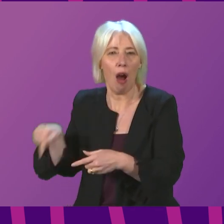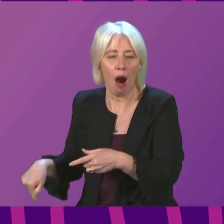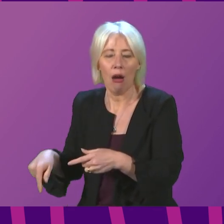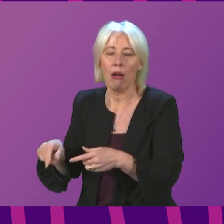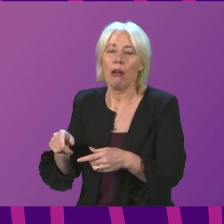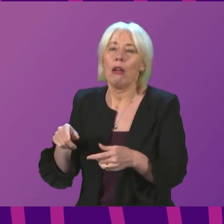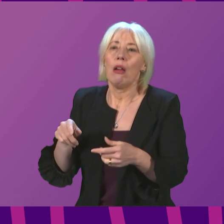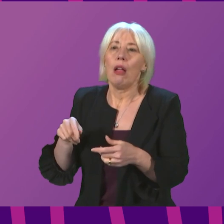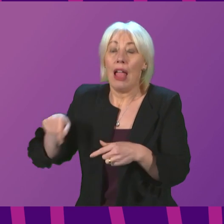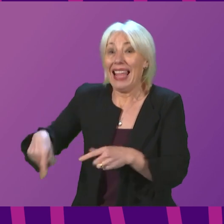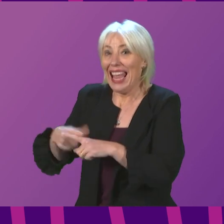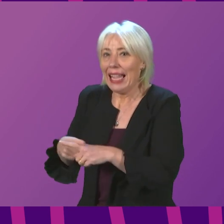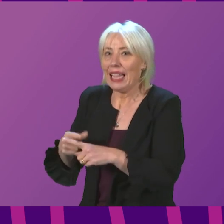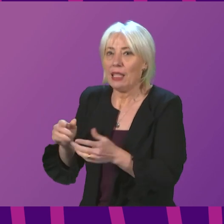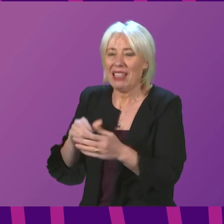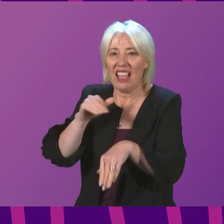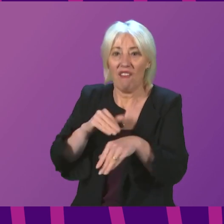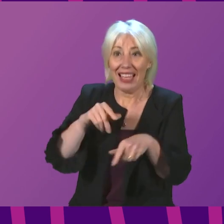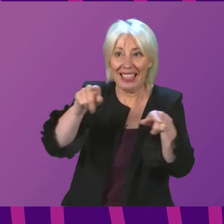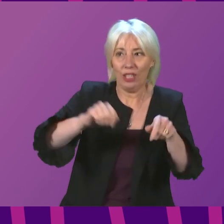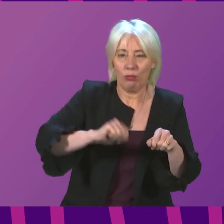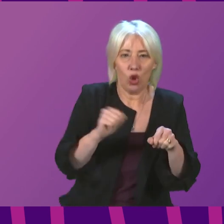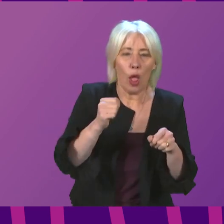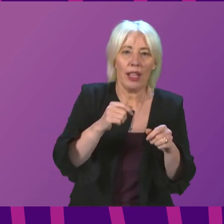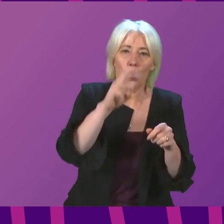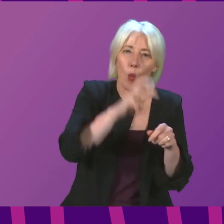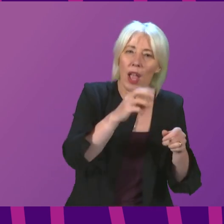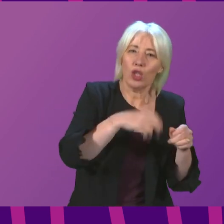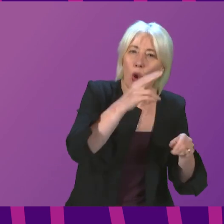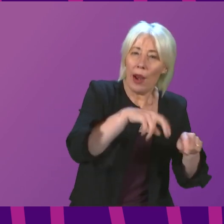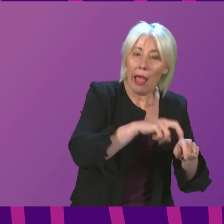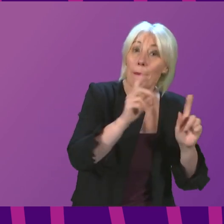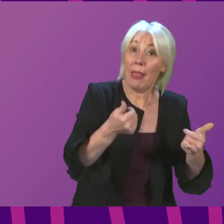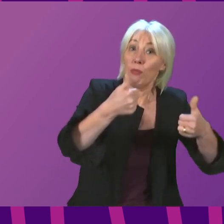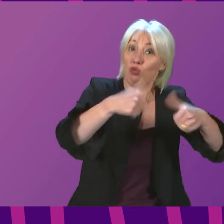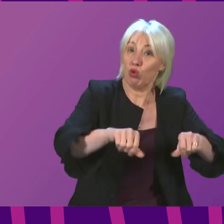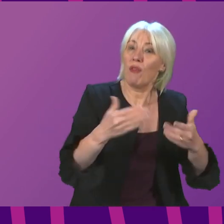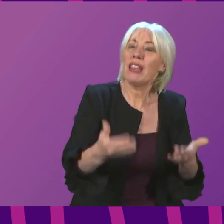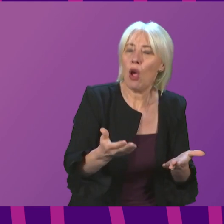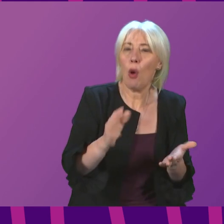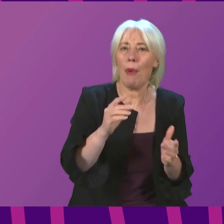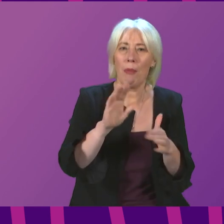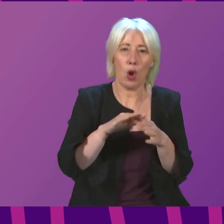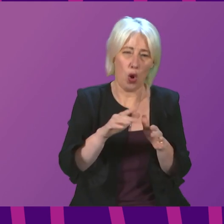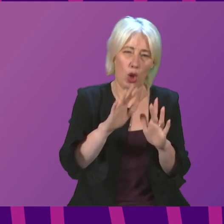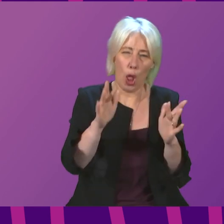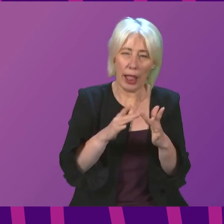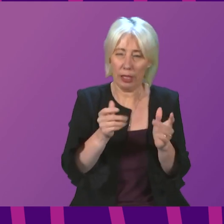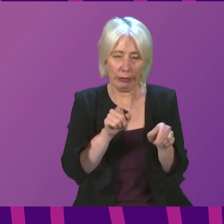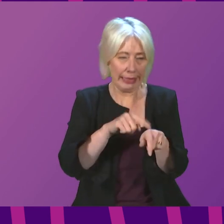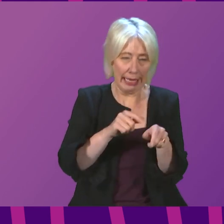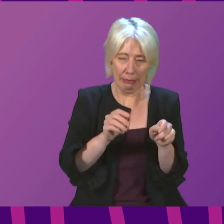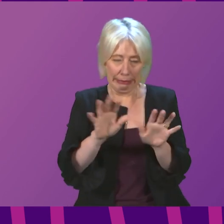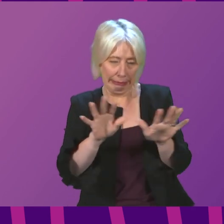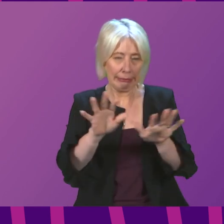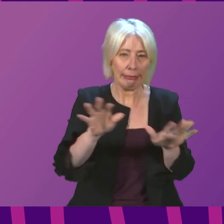being removed for the other three nations. That has been resolved. There will be fluctuations in availability. There will